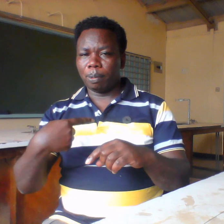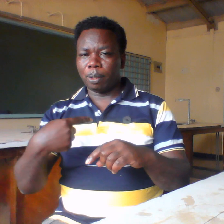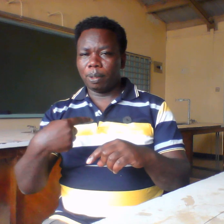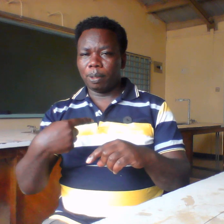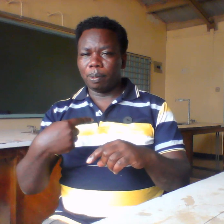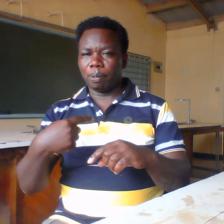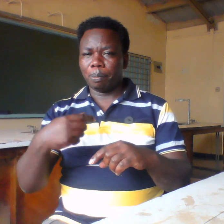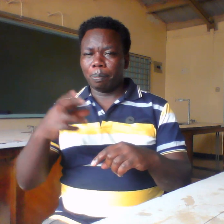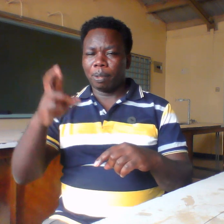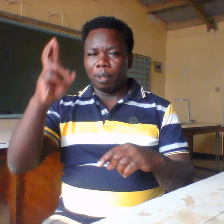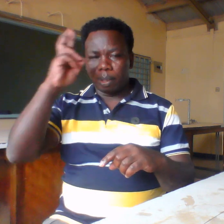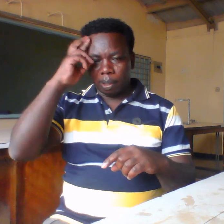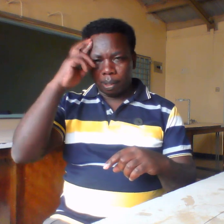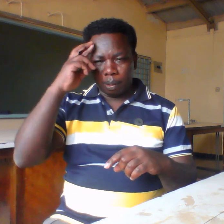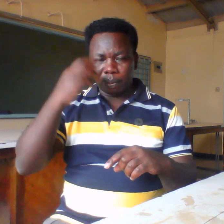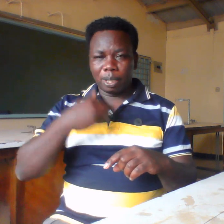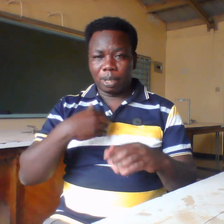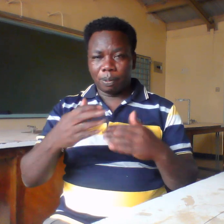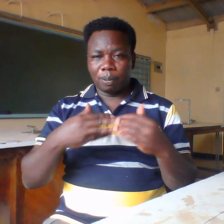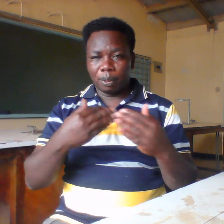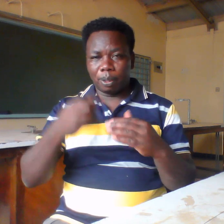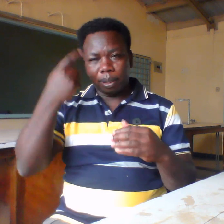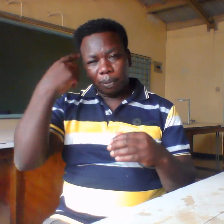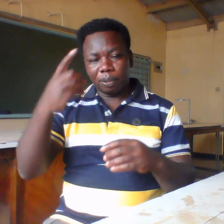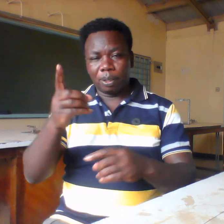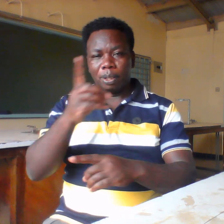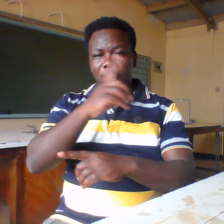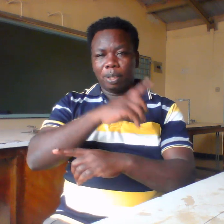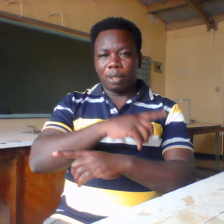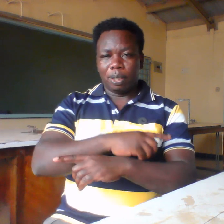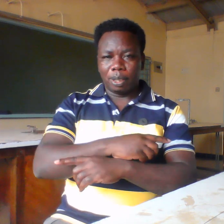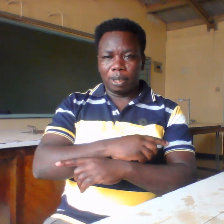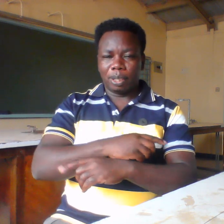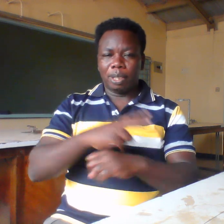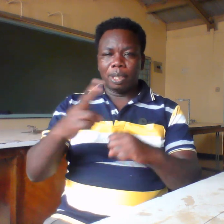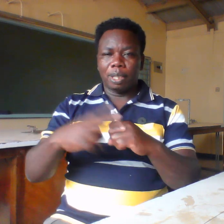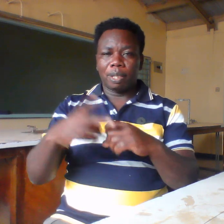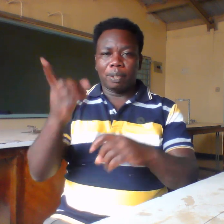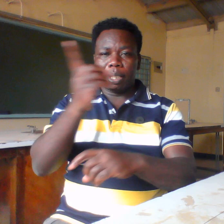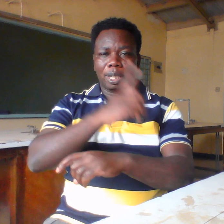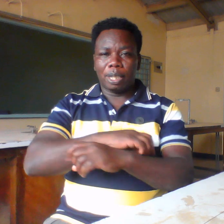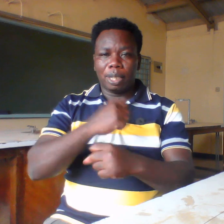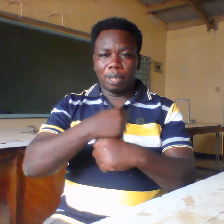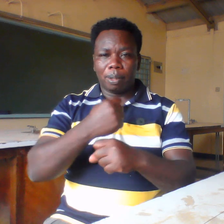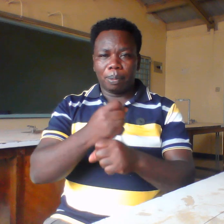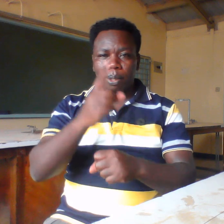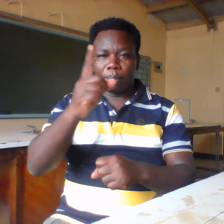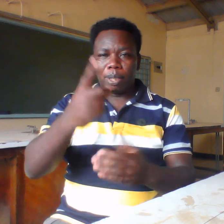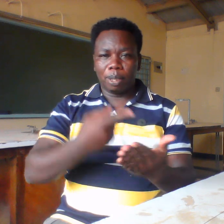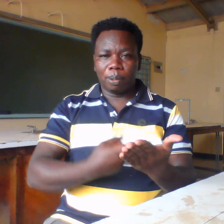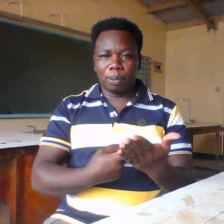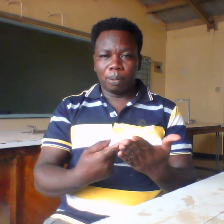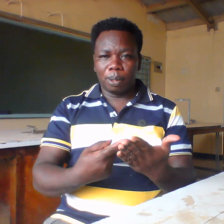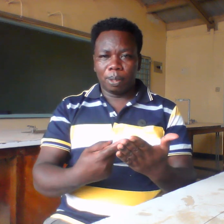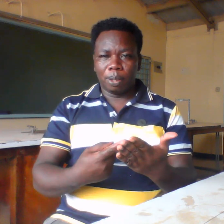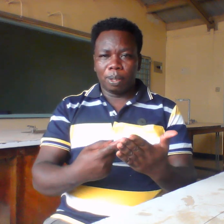4, 3, and 7 days make 1 week, and 4 weeks